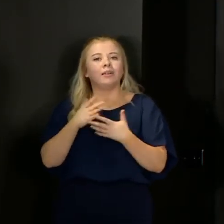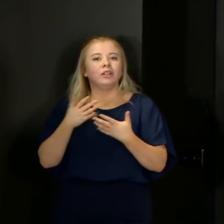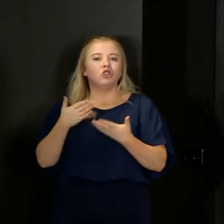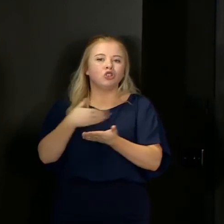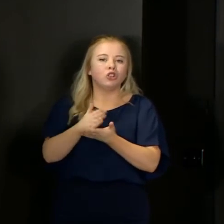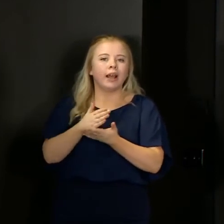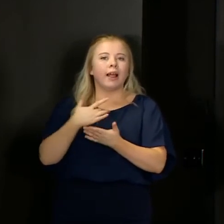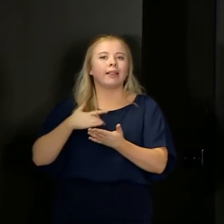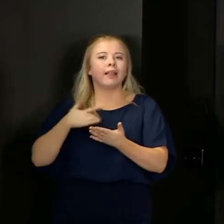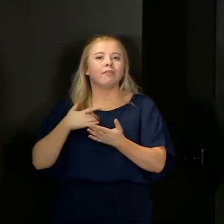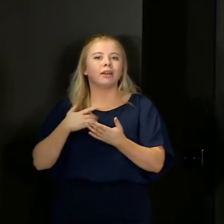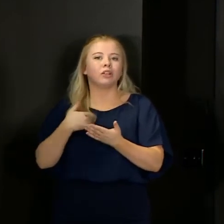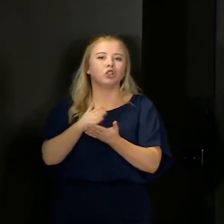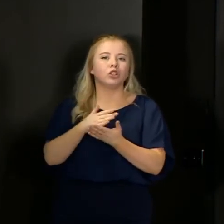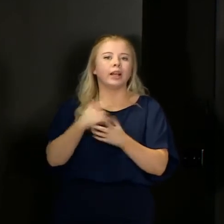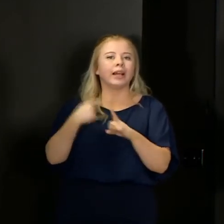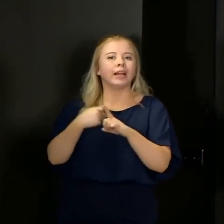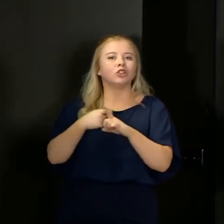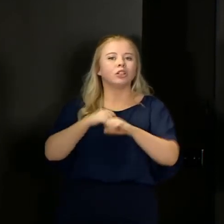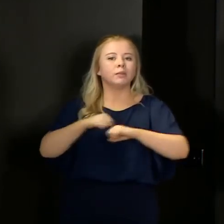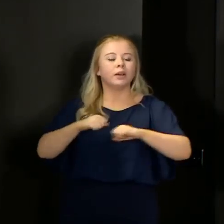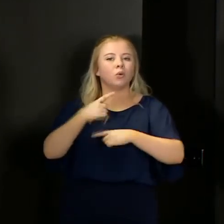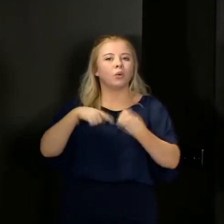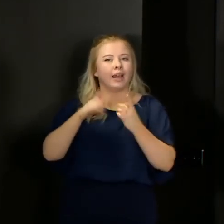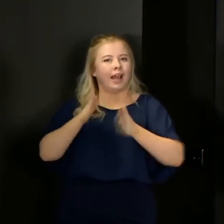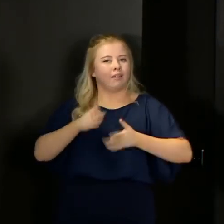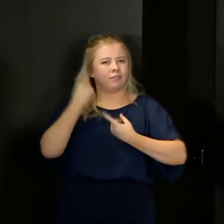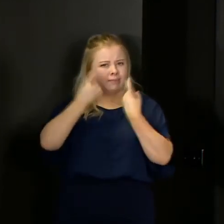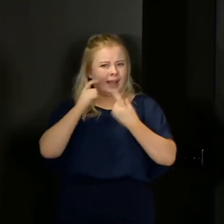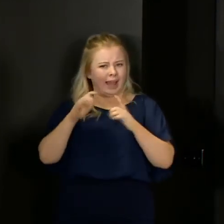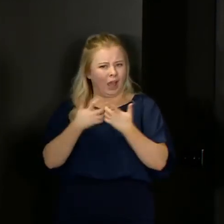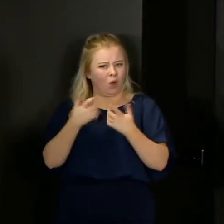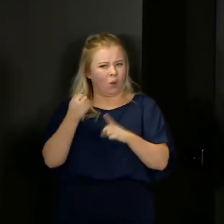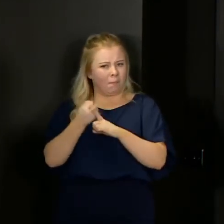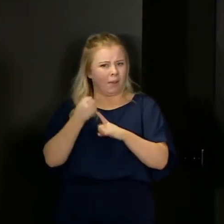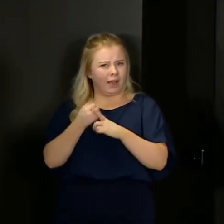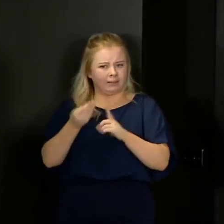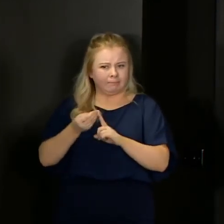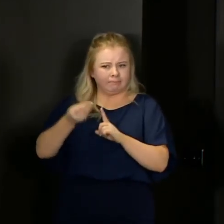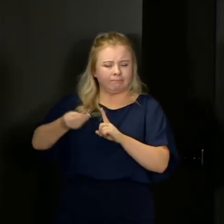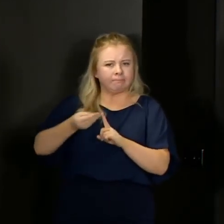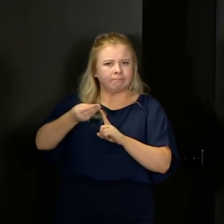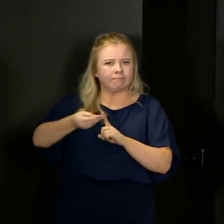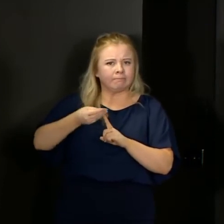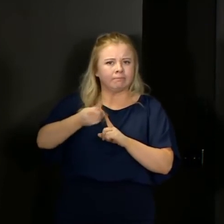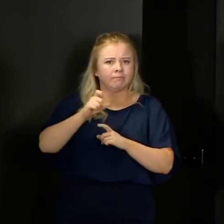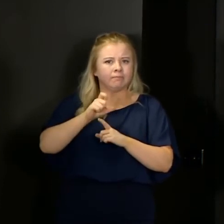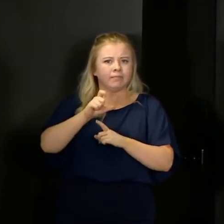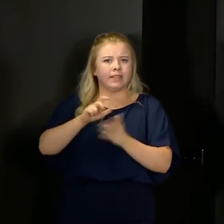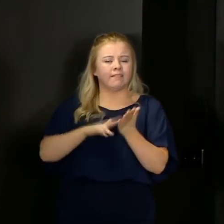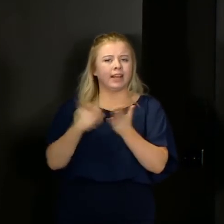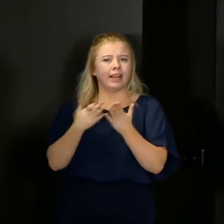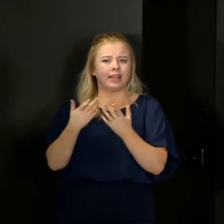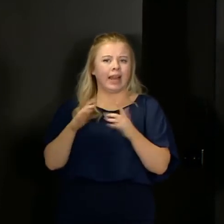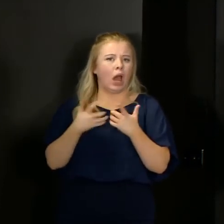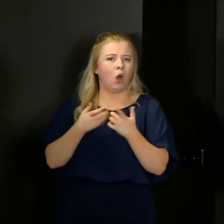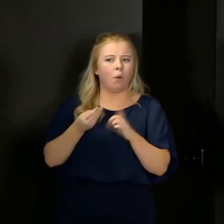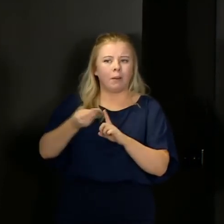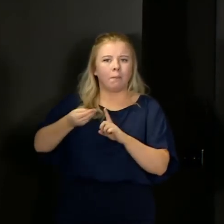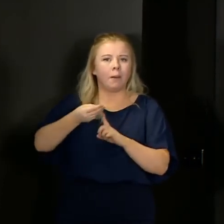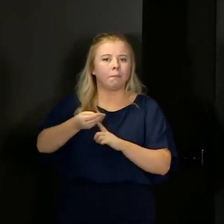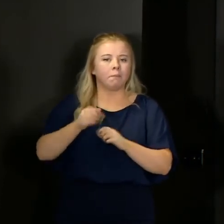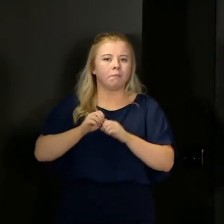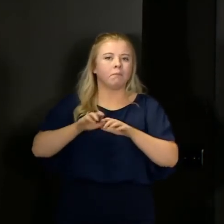living, shared kitchen space, where we need to consider how that impacts on the transmissibility of this virus as well. So those three